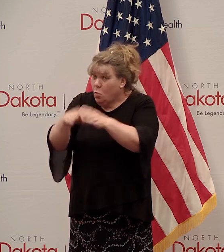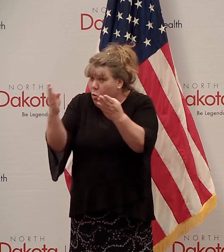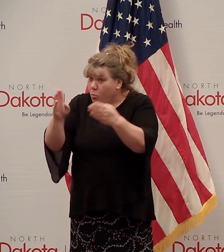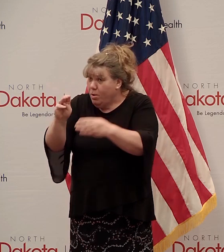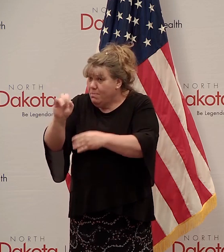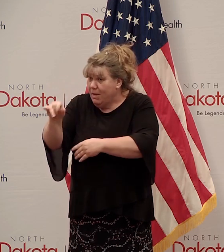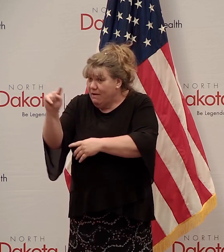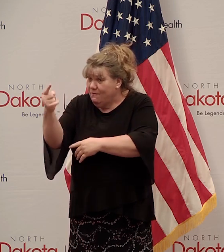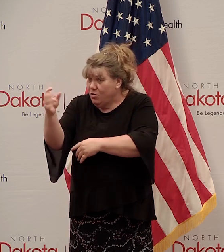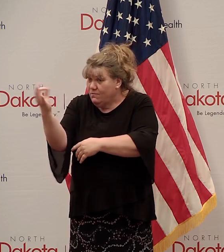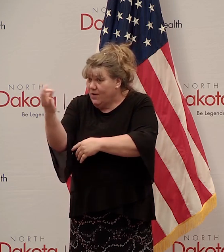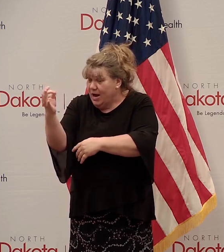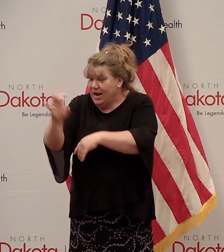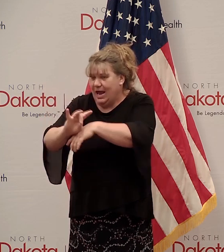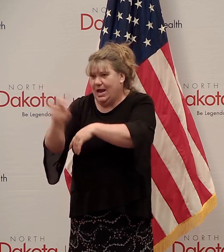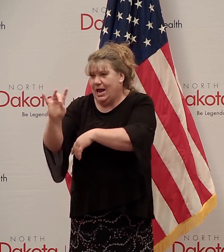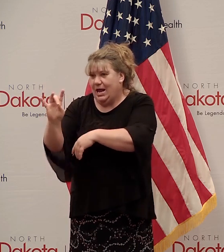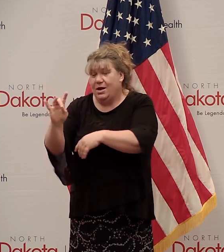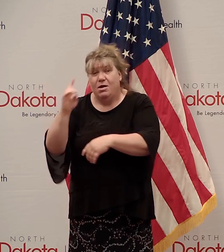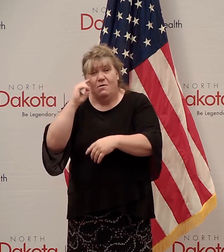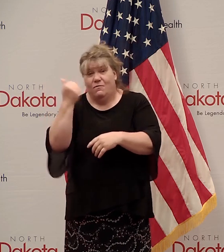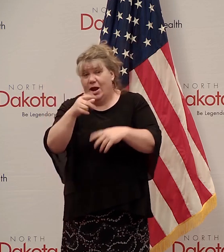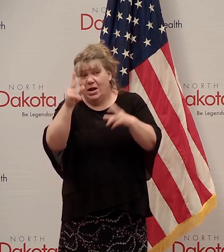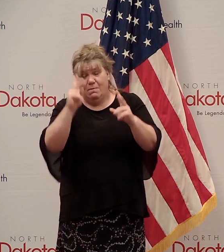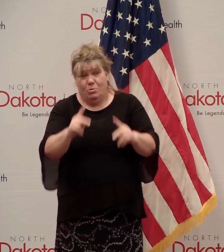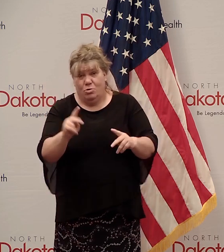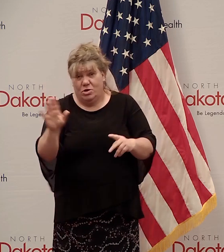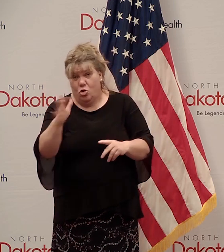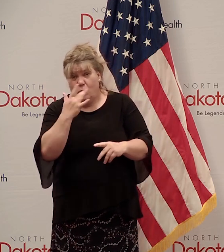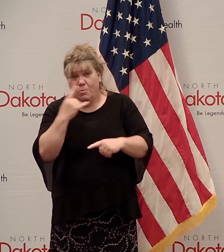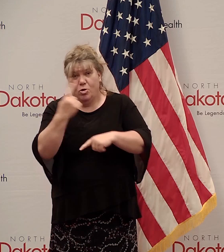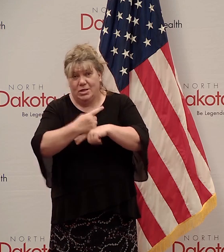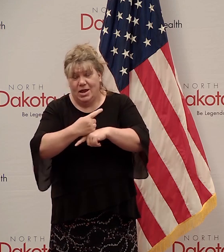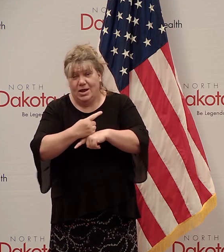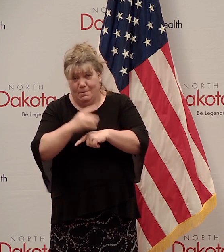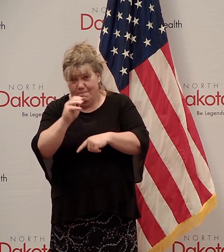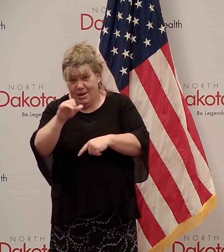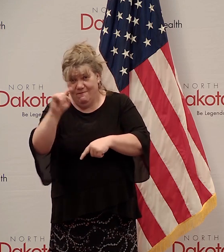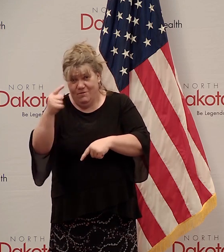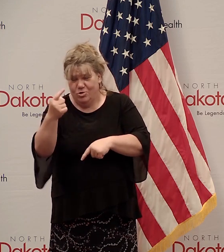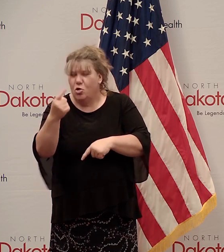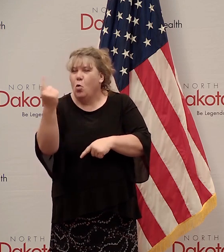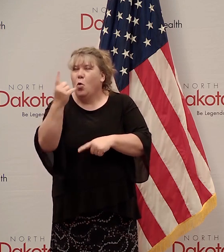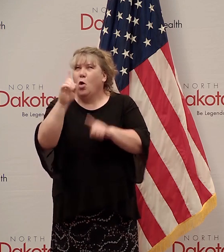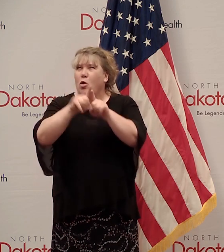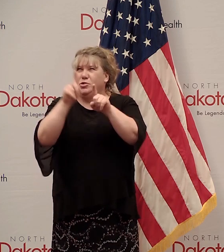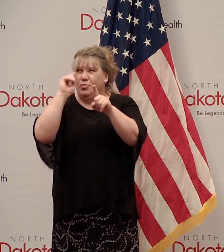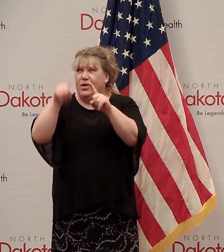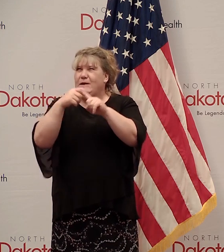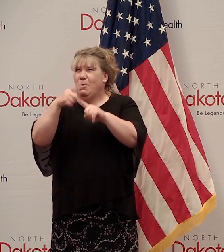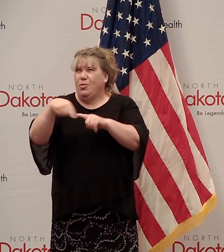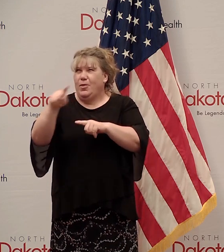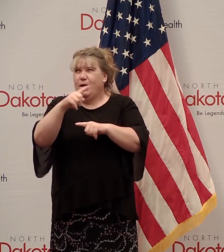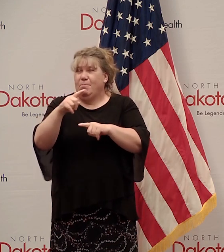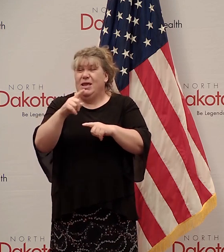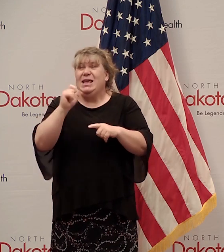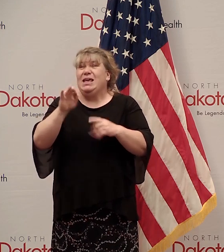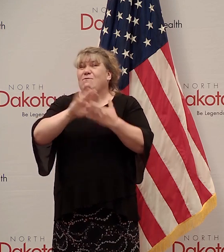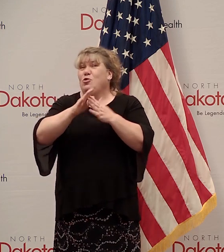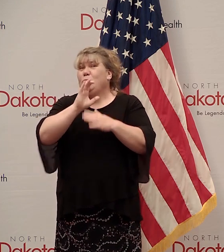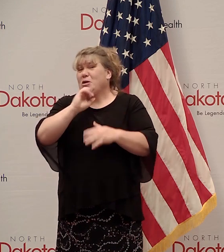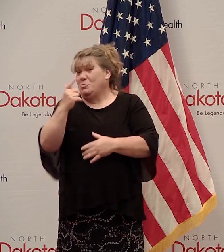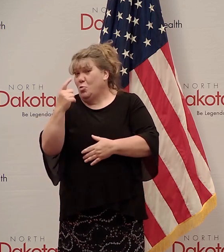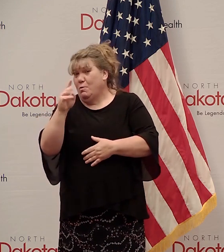And for anybody whose birthday was is May 1st, we're also thinking of them, too, by not opening till 8 a.m. If you're turning 21 on